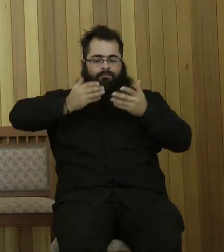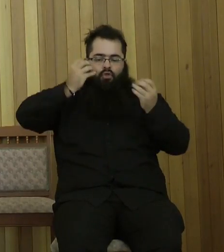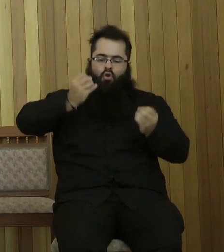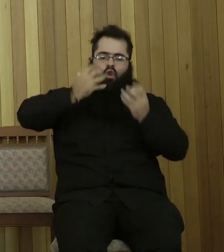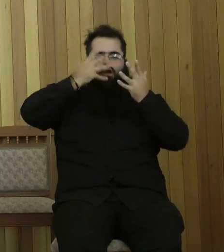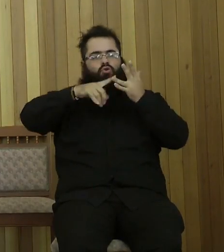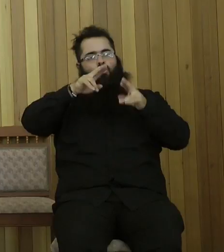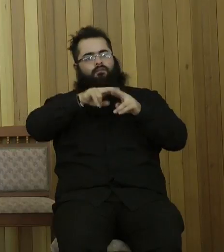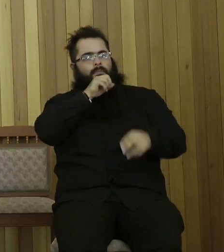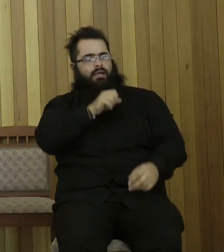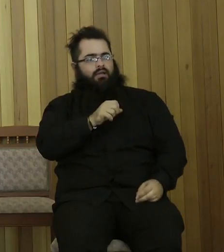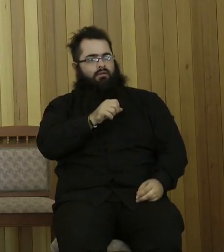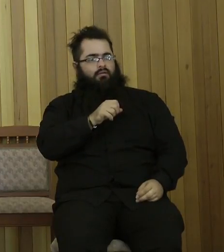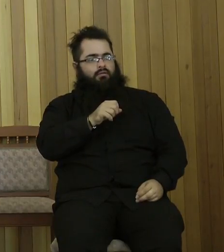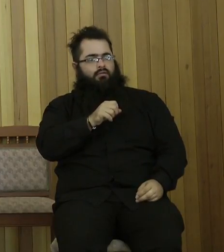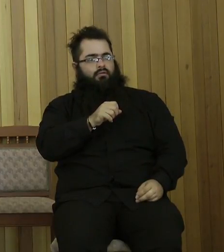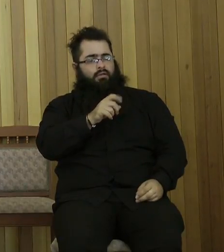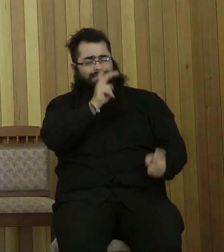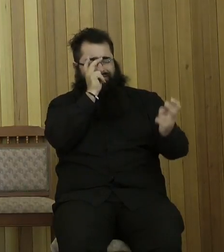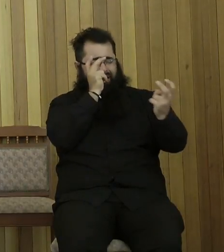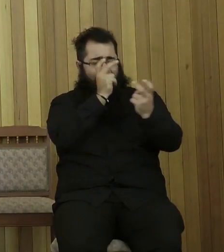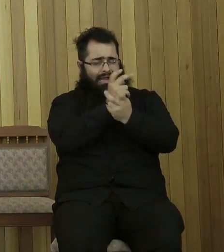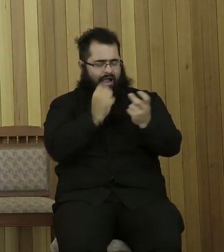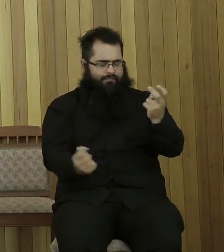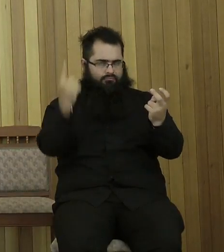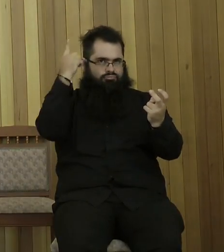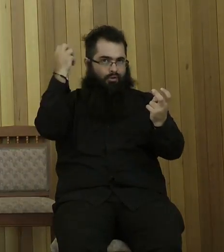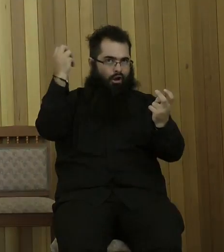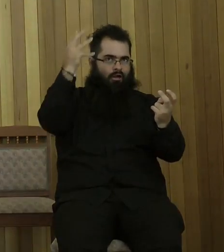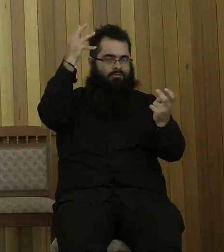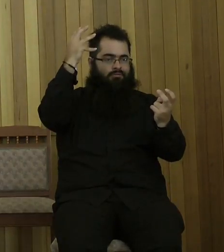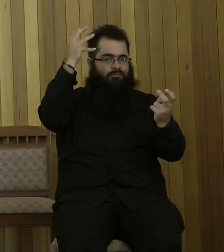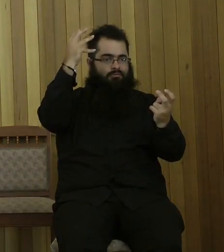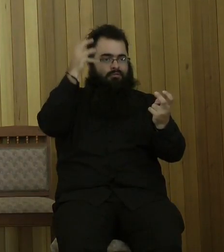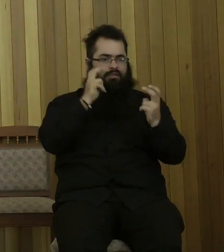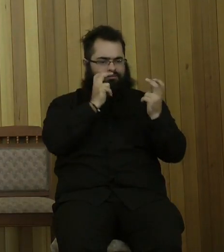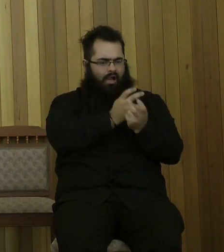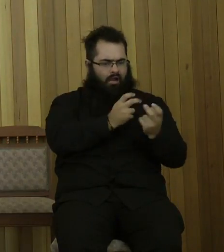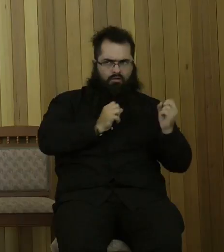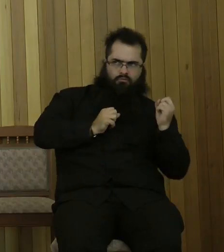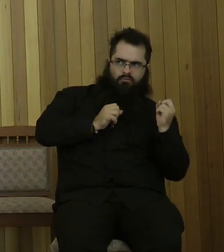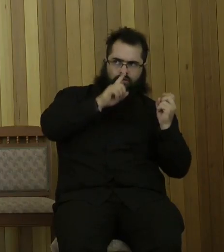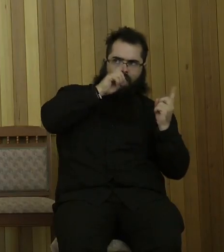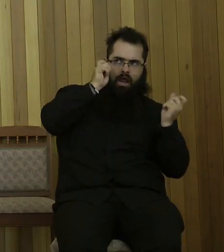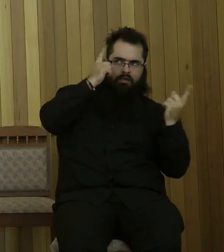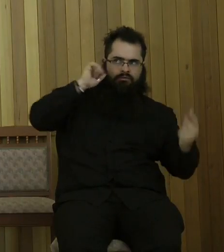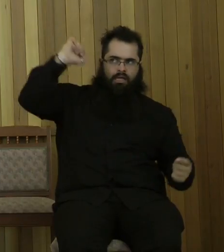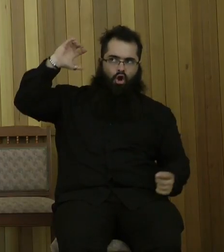the light shines in the darkness and the darkness did not comprehend it. Jesus is God incarnate,